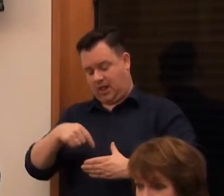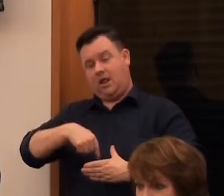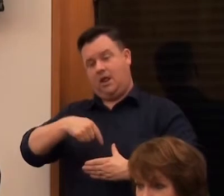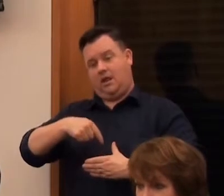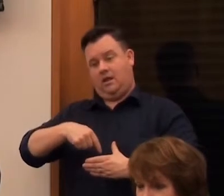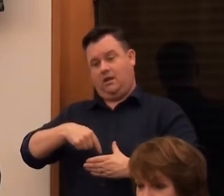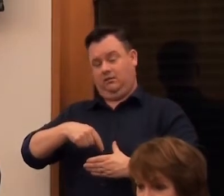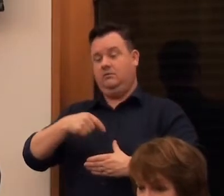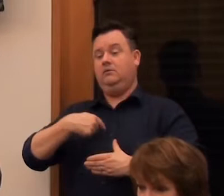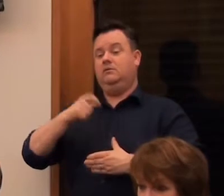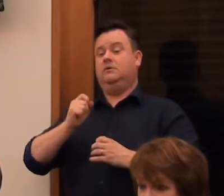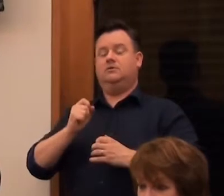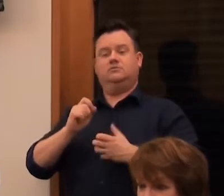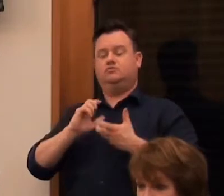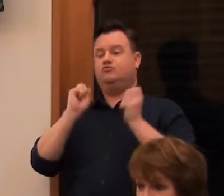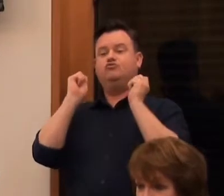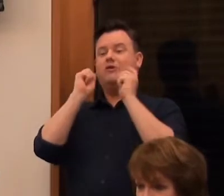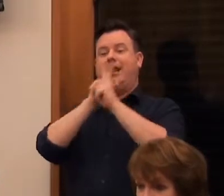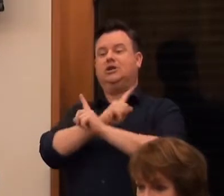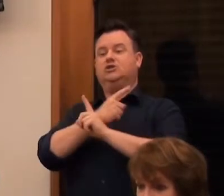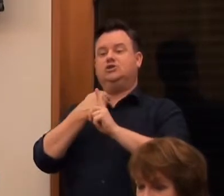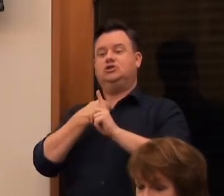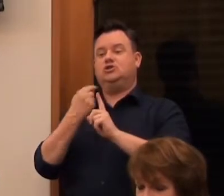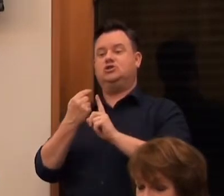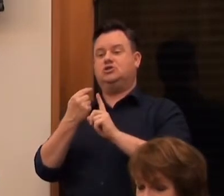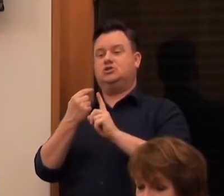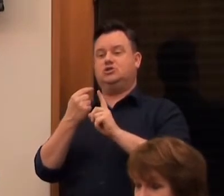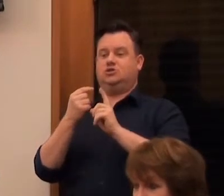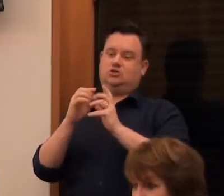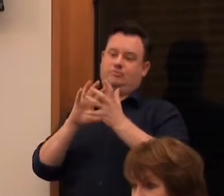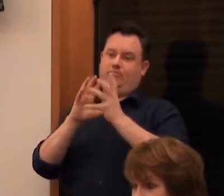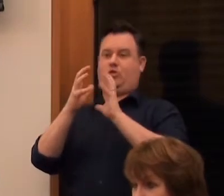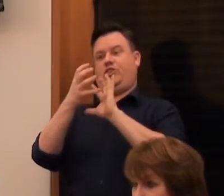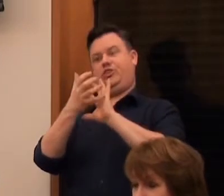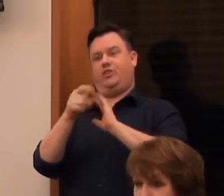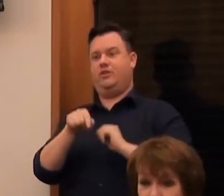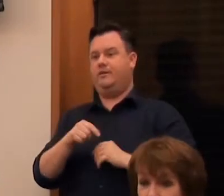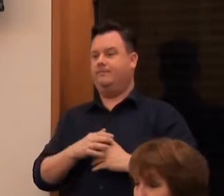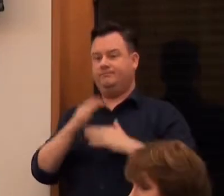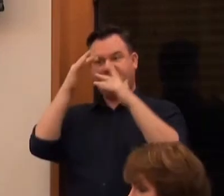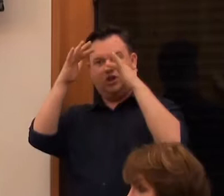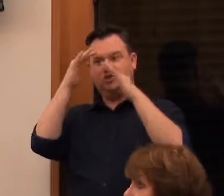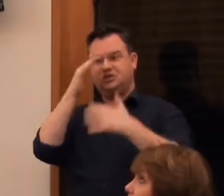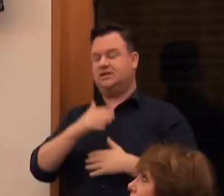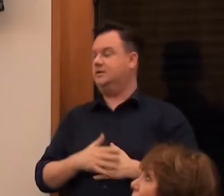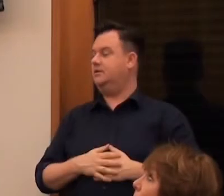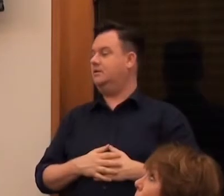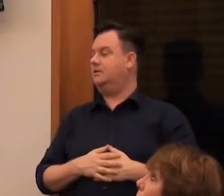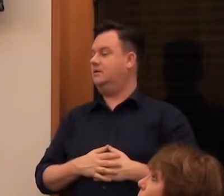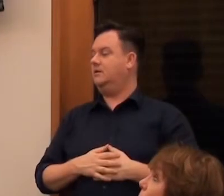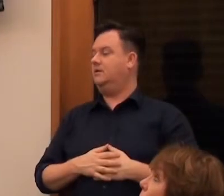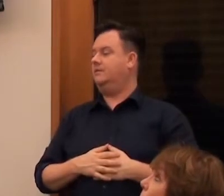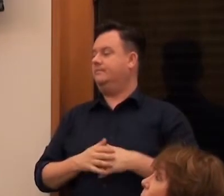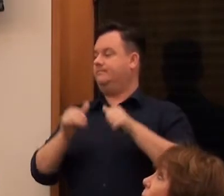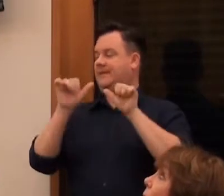this extraordinary kind of morphology. Brilliant. And then I think... That's a more